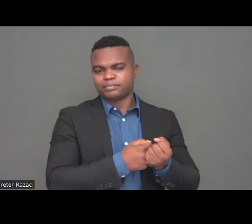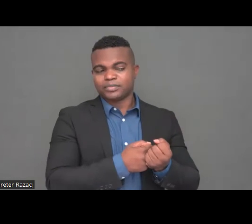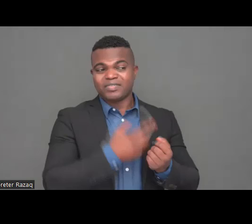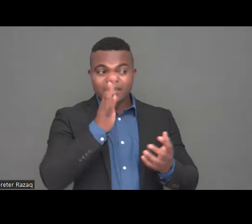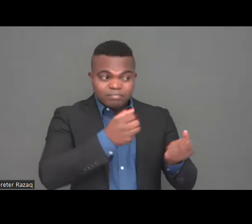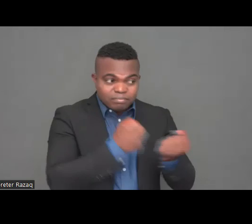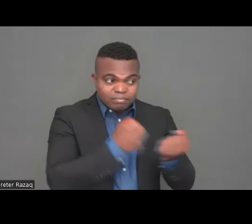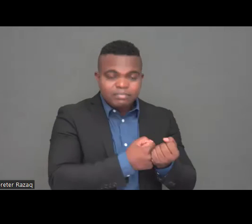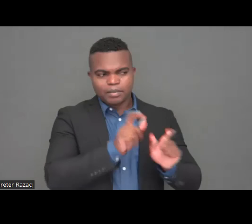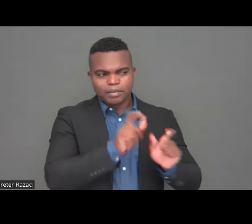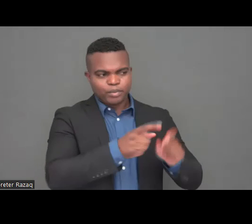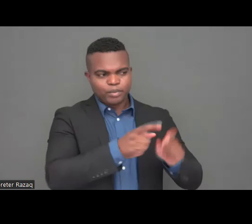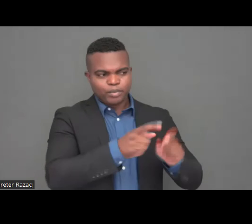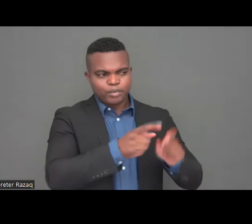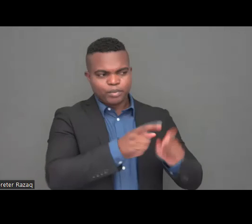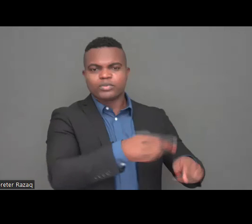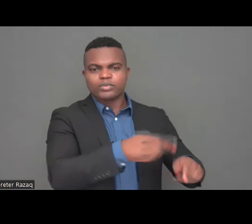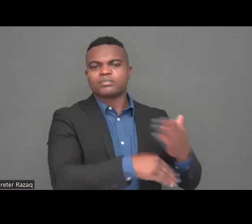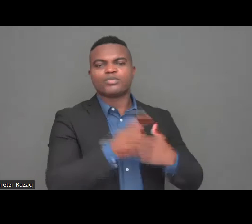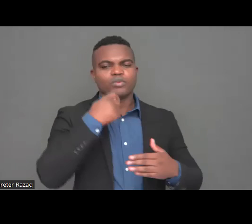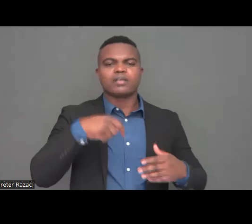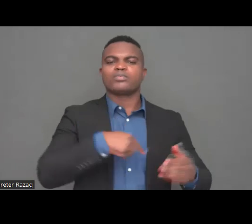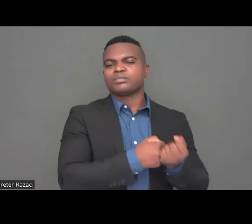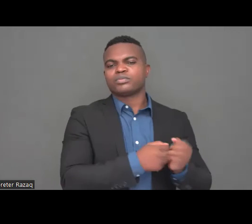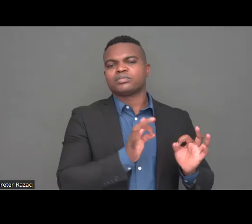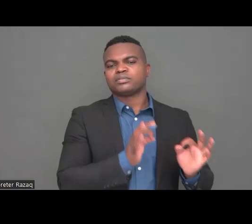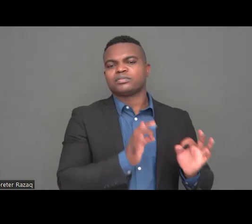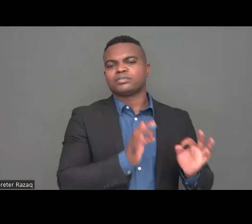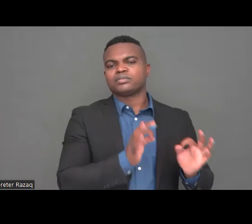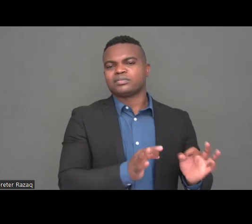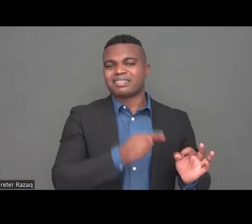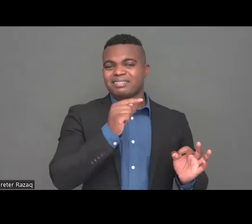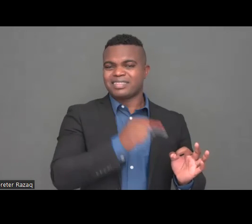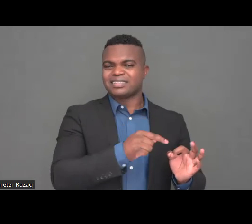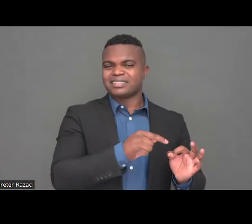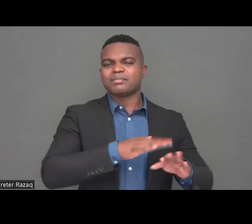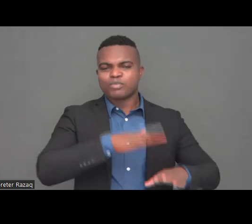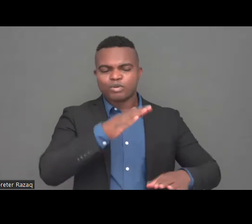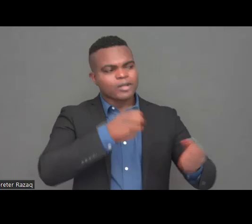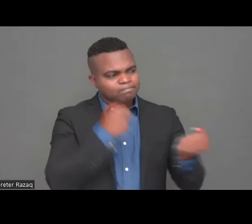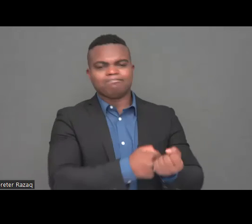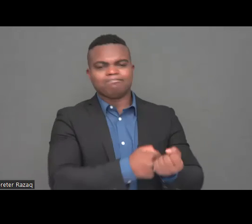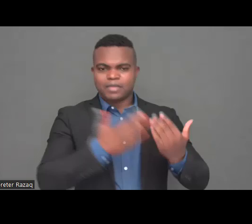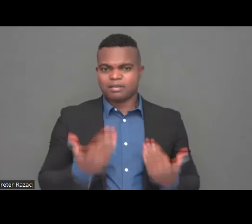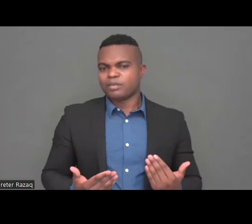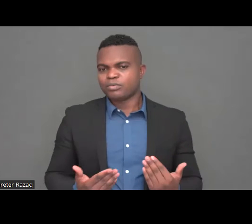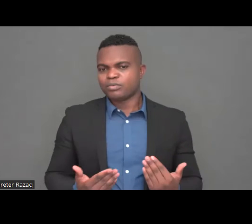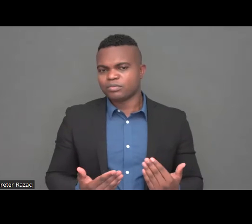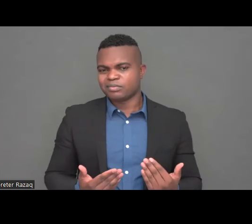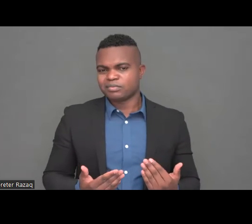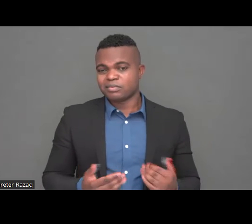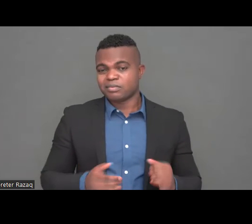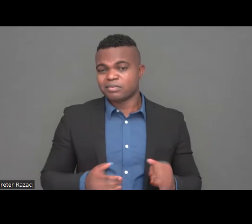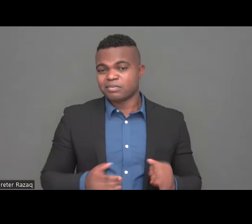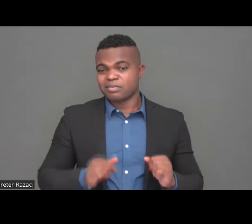time we meet we can already discuss how the funds are being used and how they're reaching the